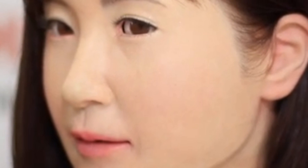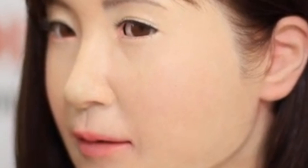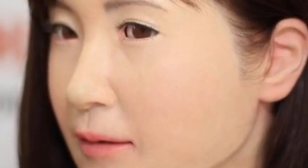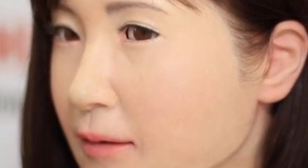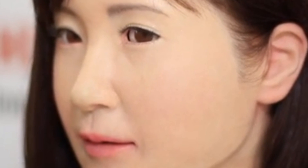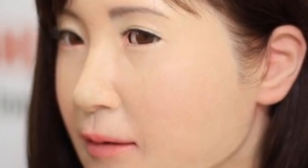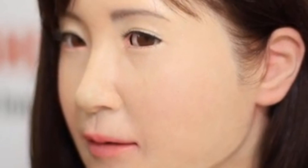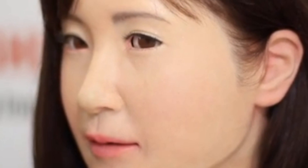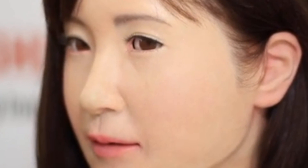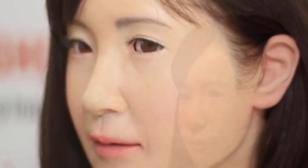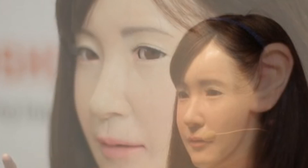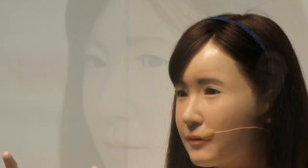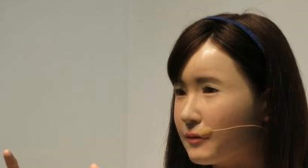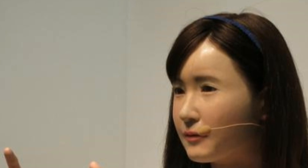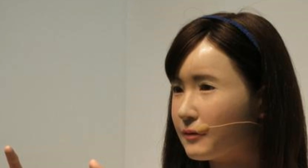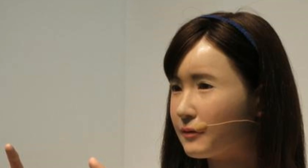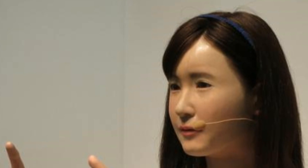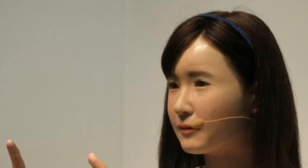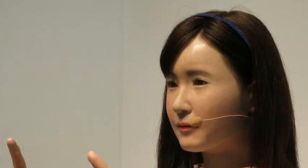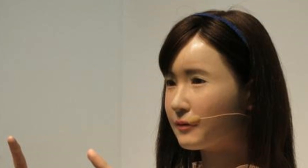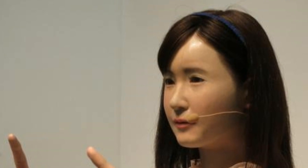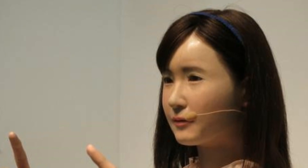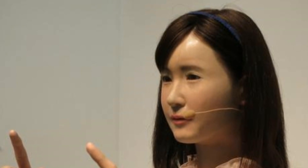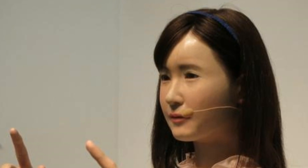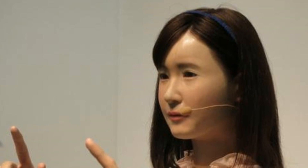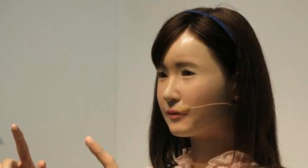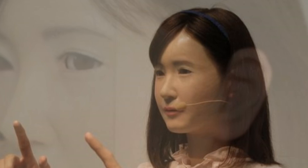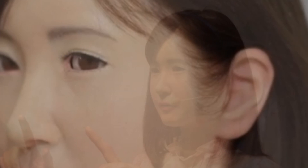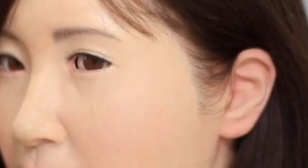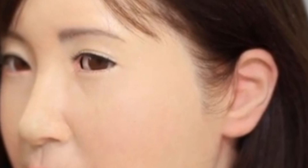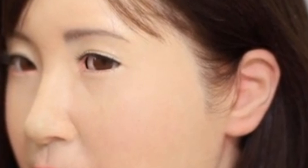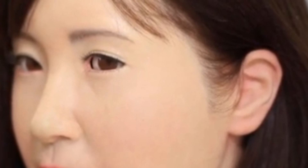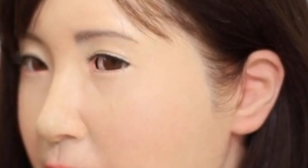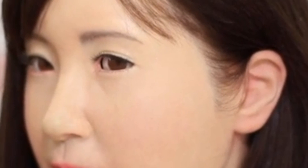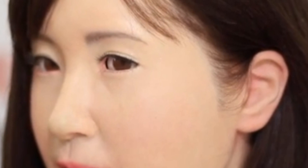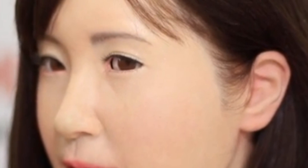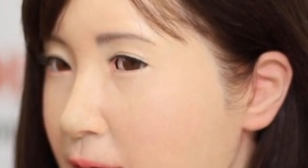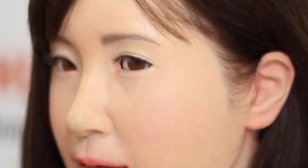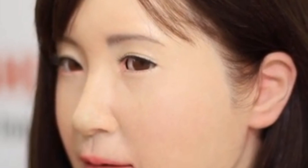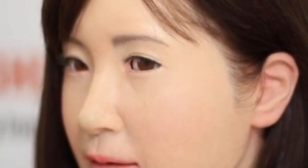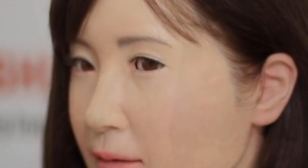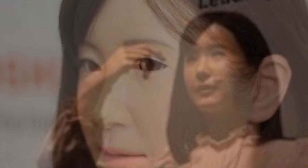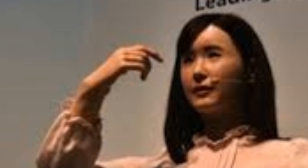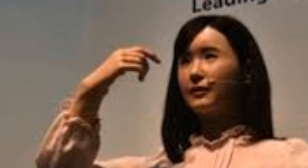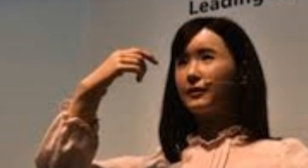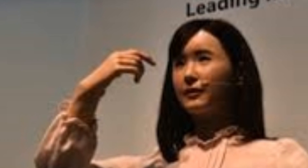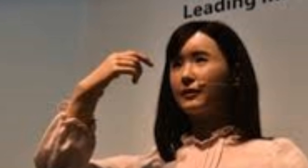companion for the elderly and people with dementia, to offer telekizelig in natural speech, communicate through sign